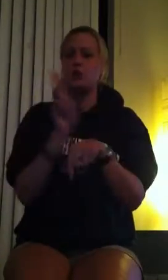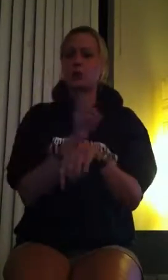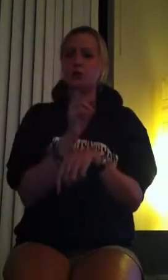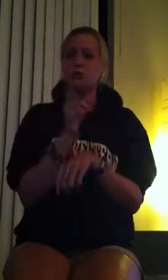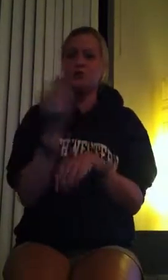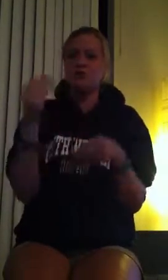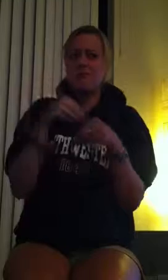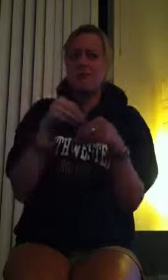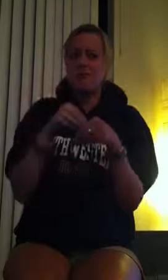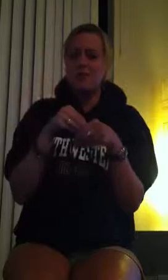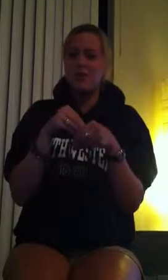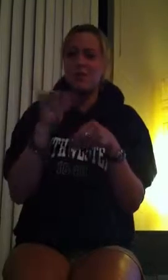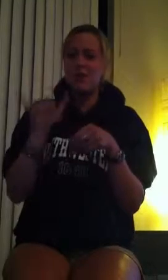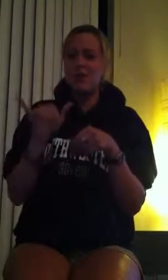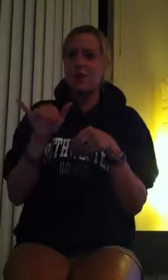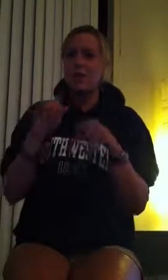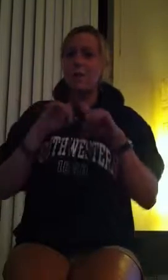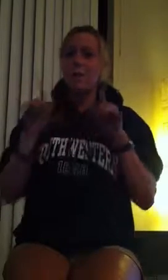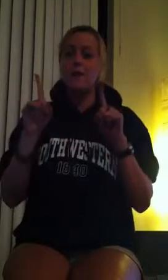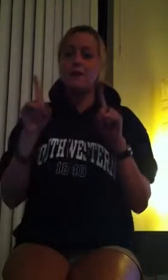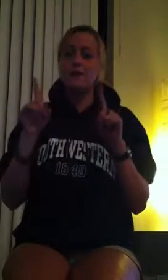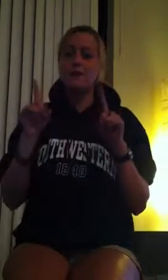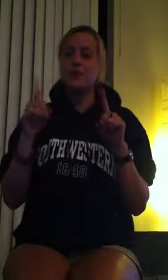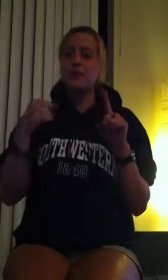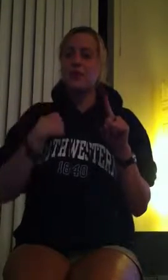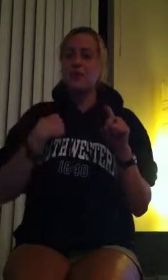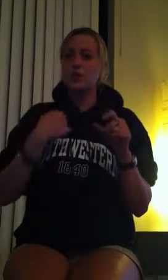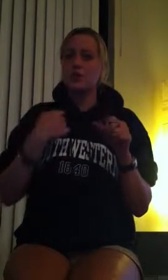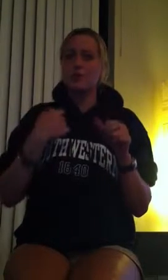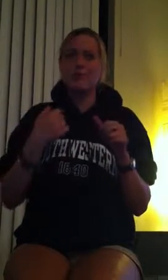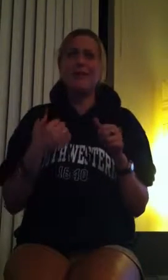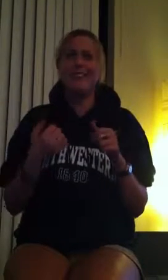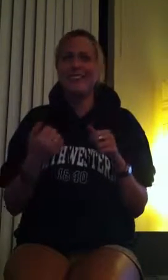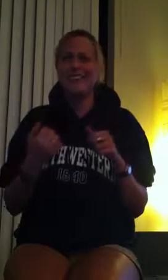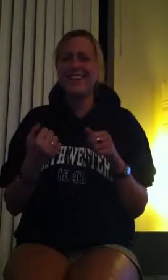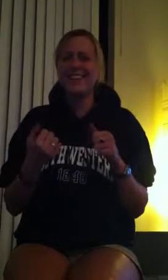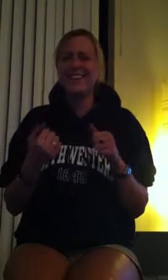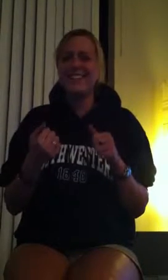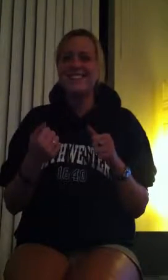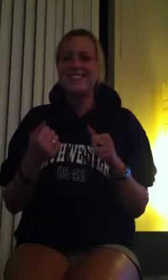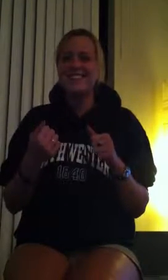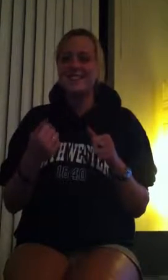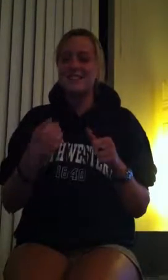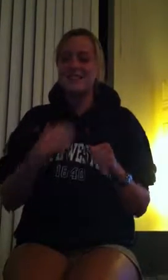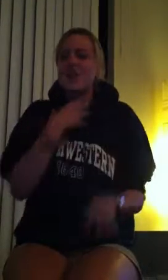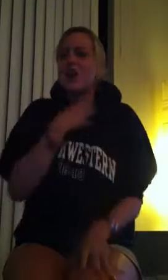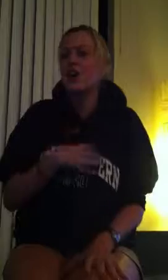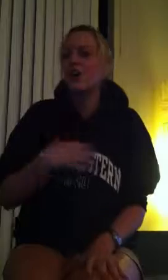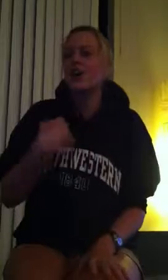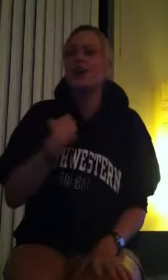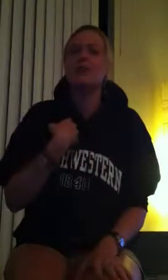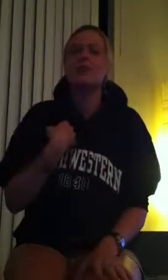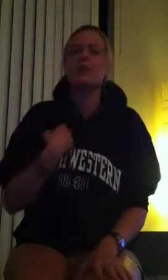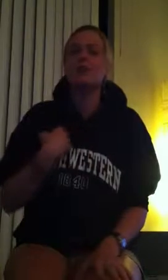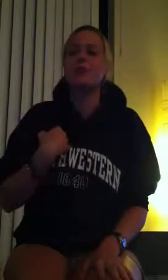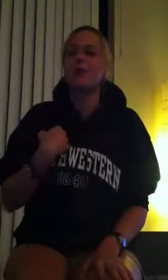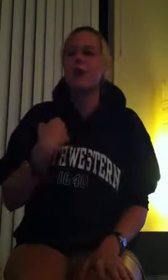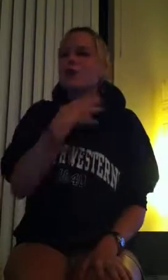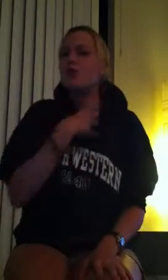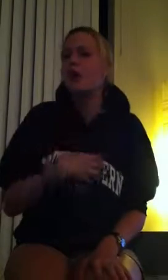there is something more more out there, and I've done that something. Why in the world would